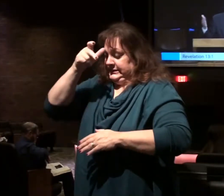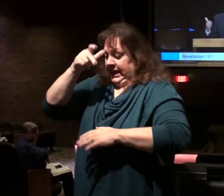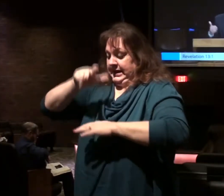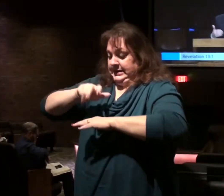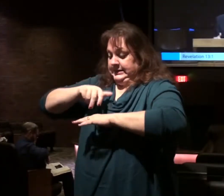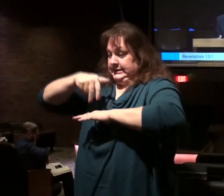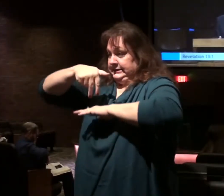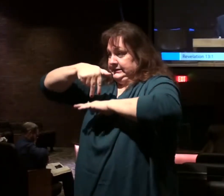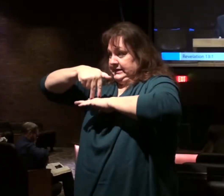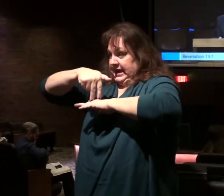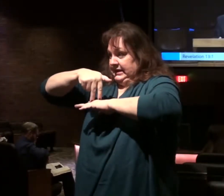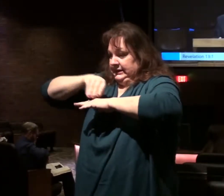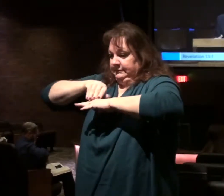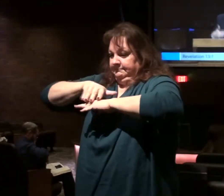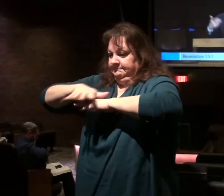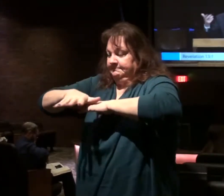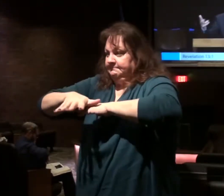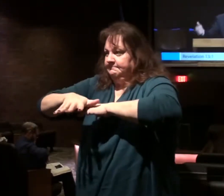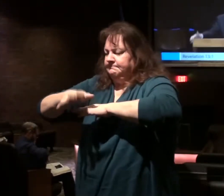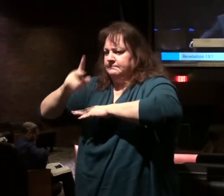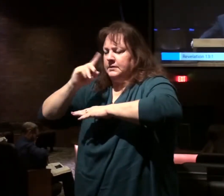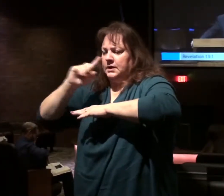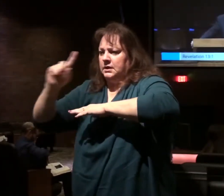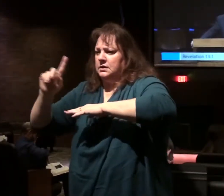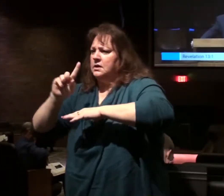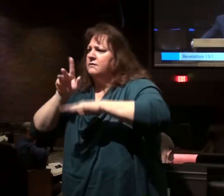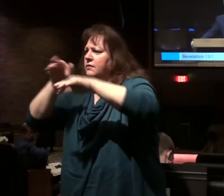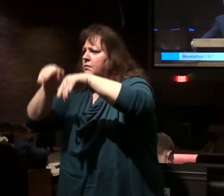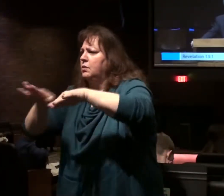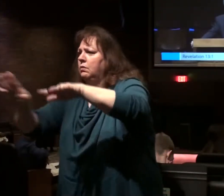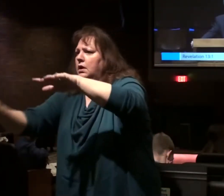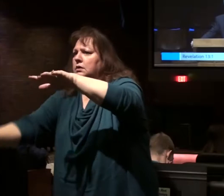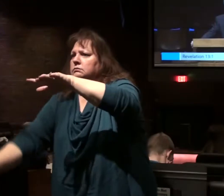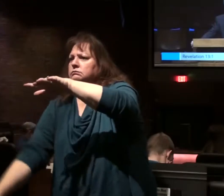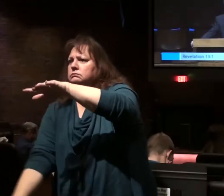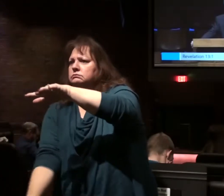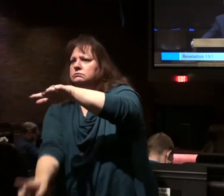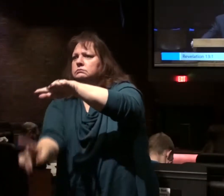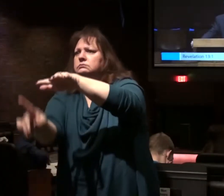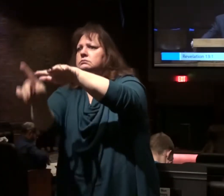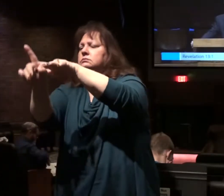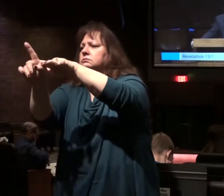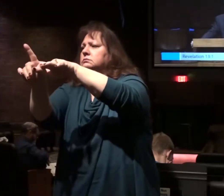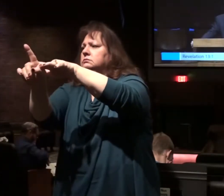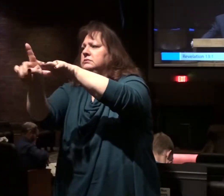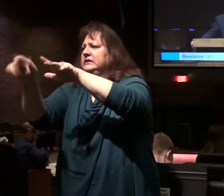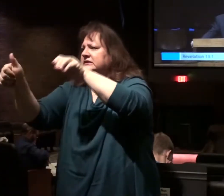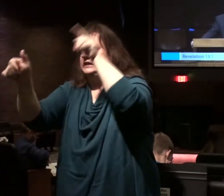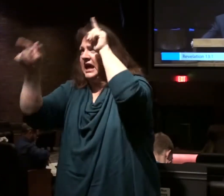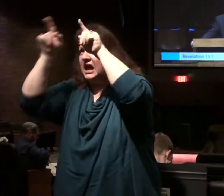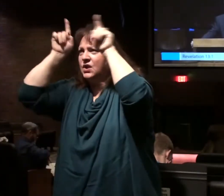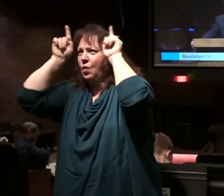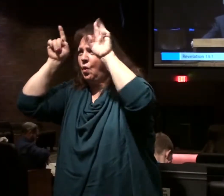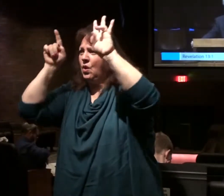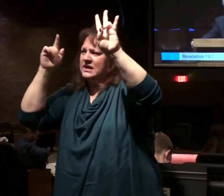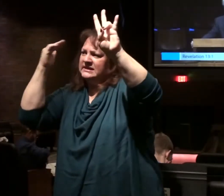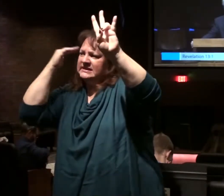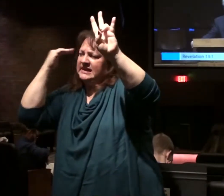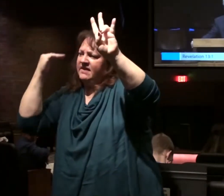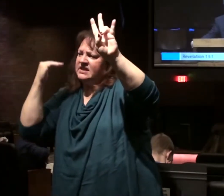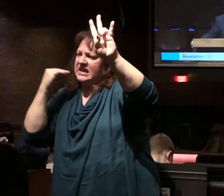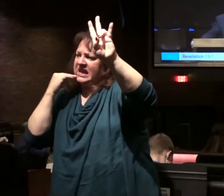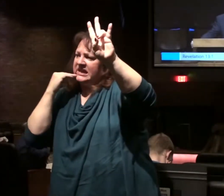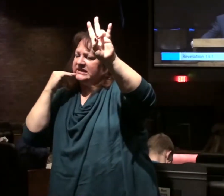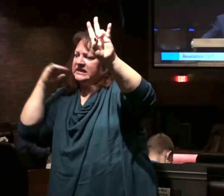I saw a beast coming up out of the sea having ten horns, seven heads and on his